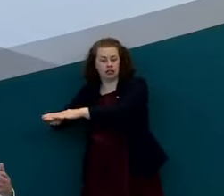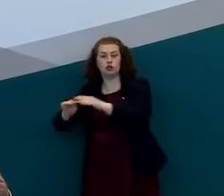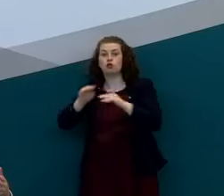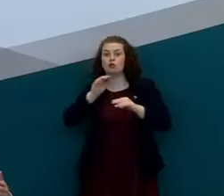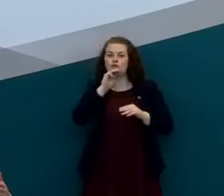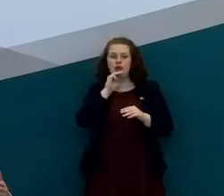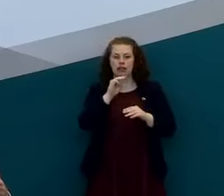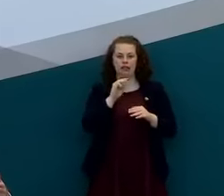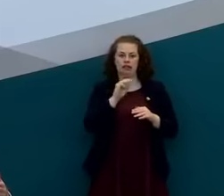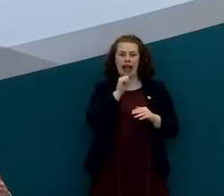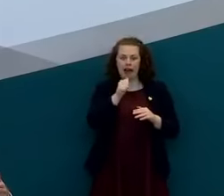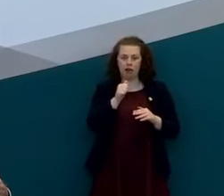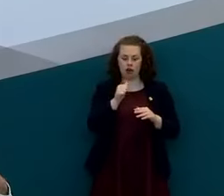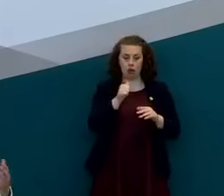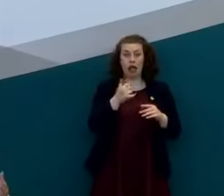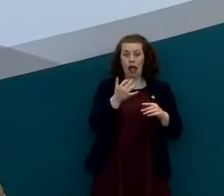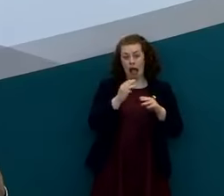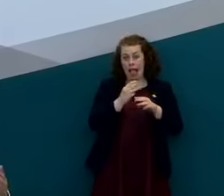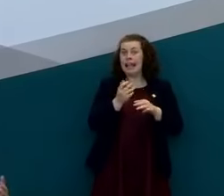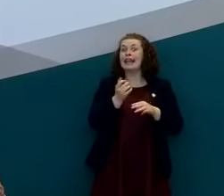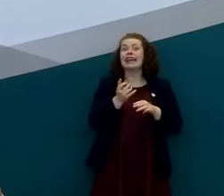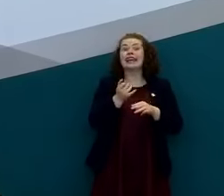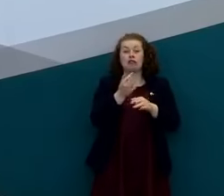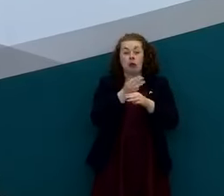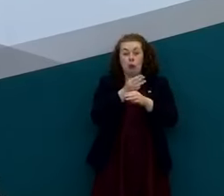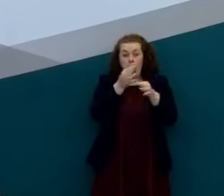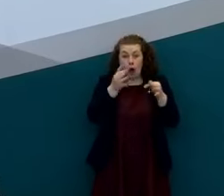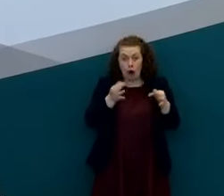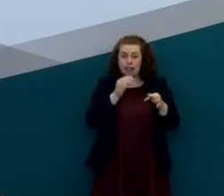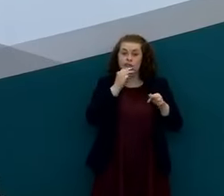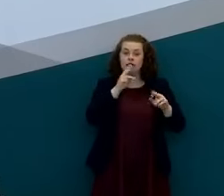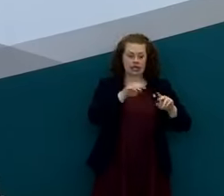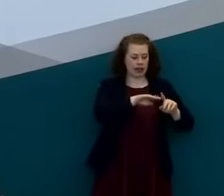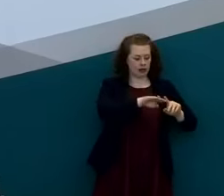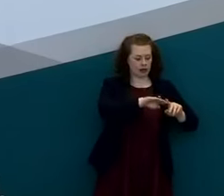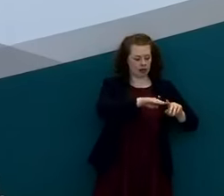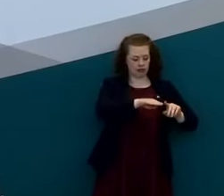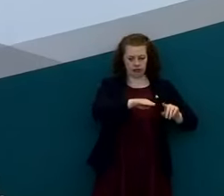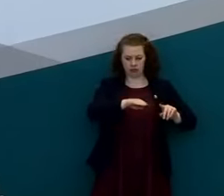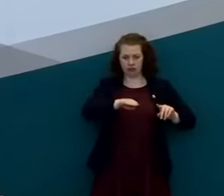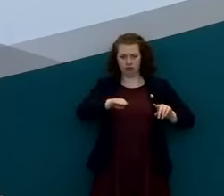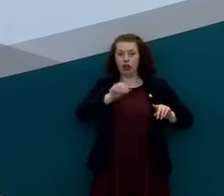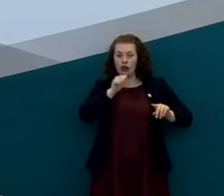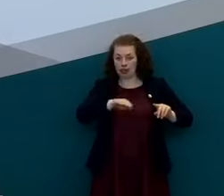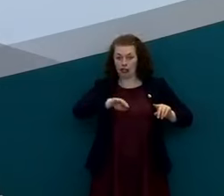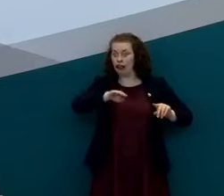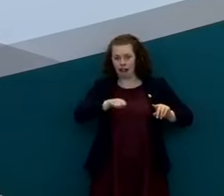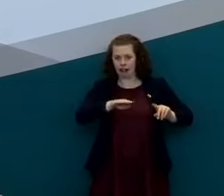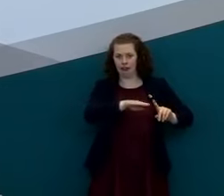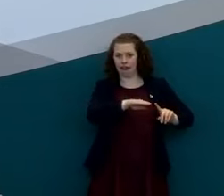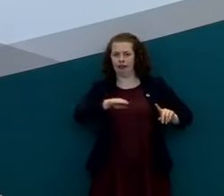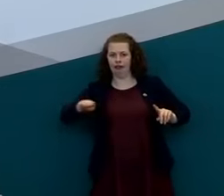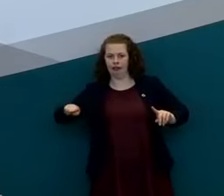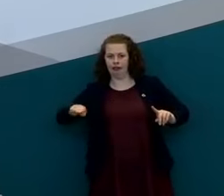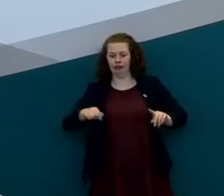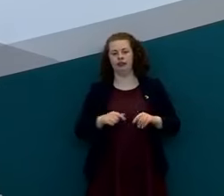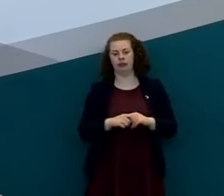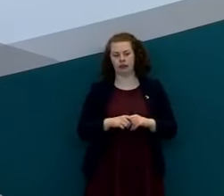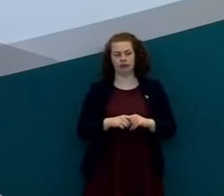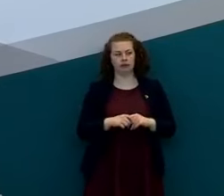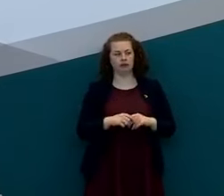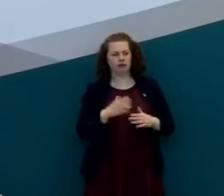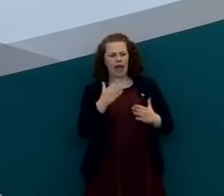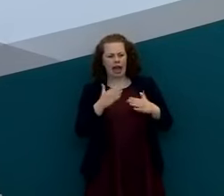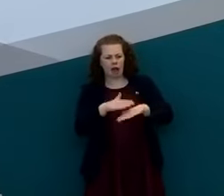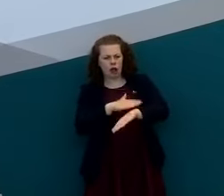identifiable surge or peak within that okay and i know this sorry this is a supplement but how long do you think it'll be